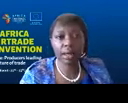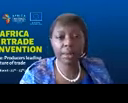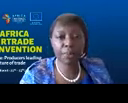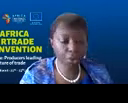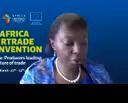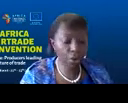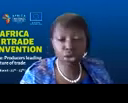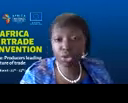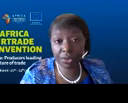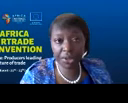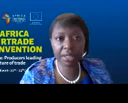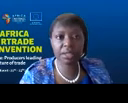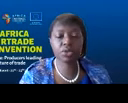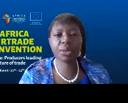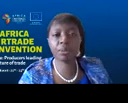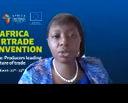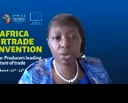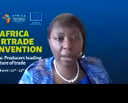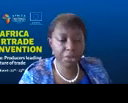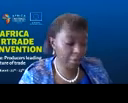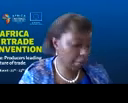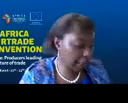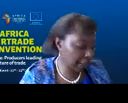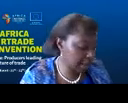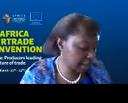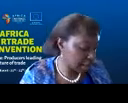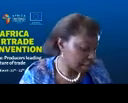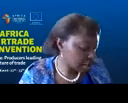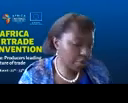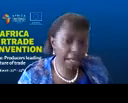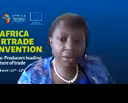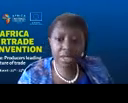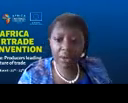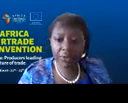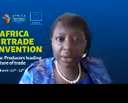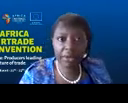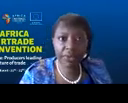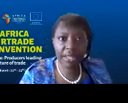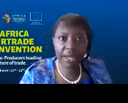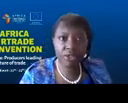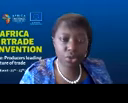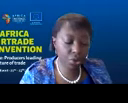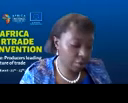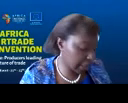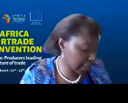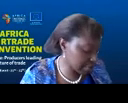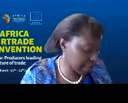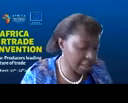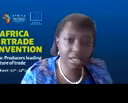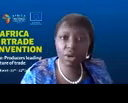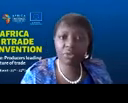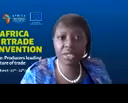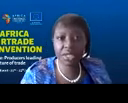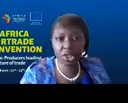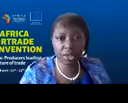improve or do differently to be able to capture more markets. So without further ado, let us